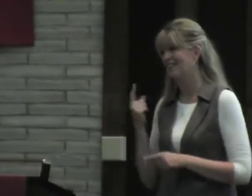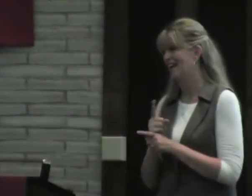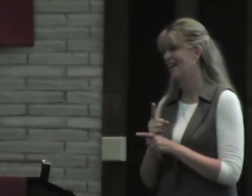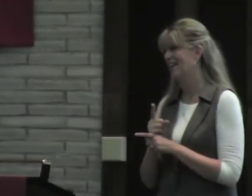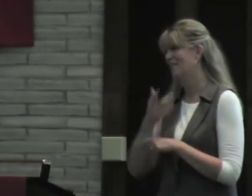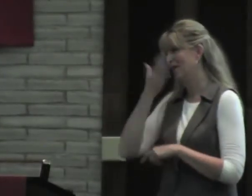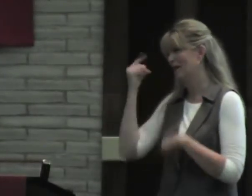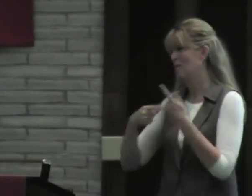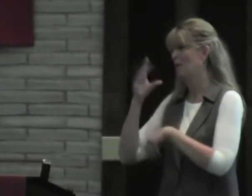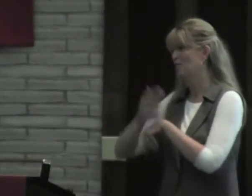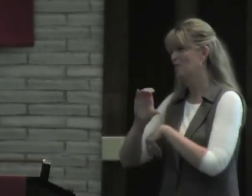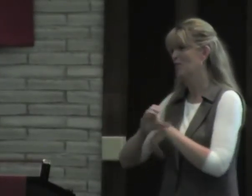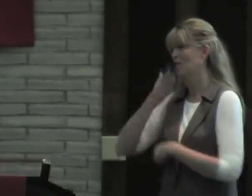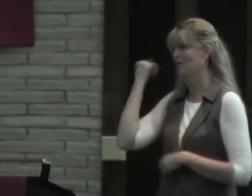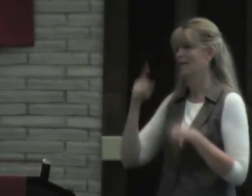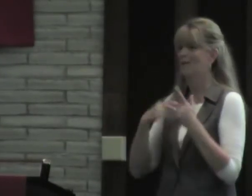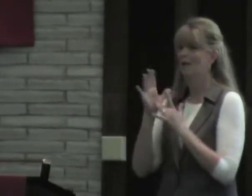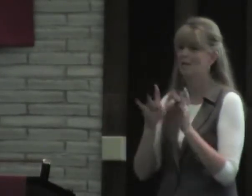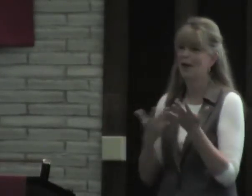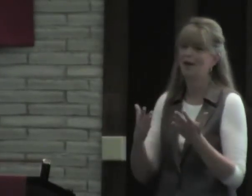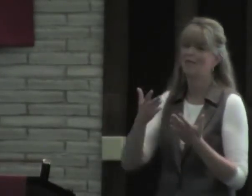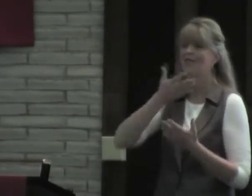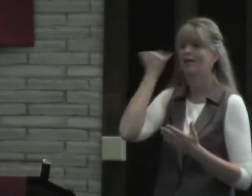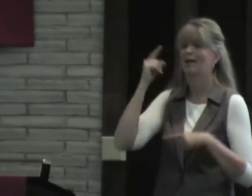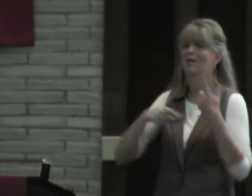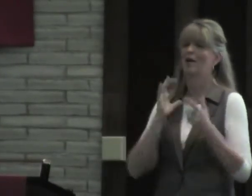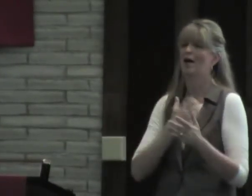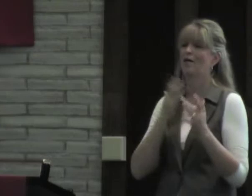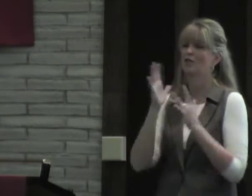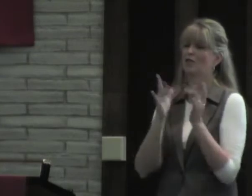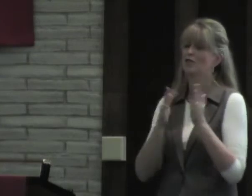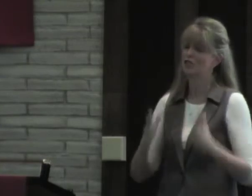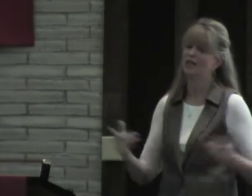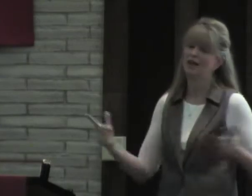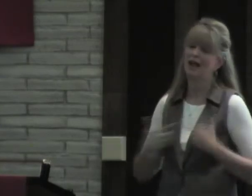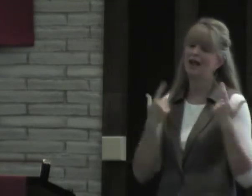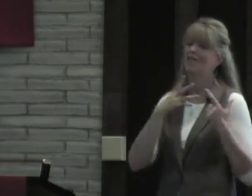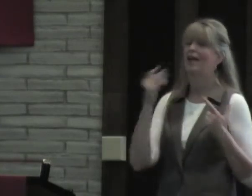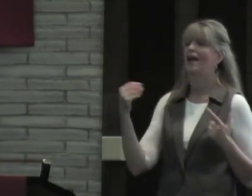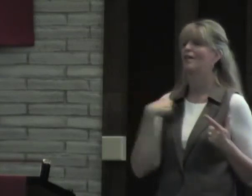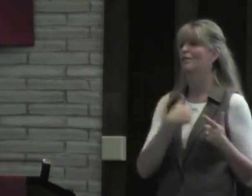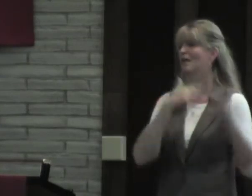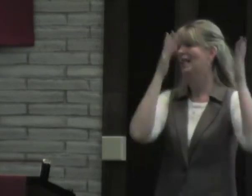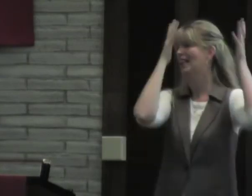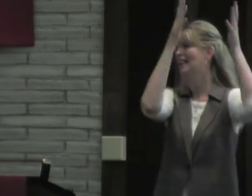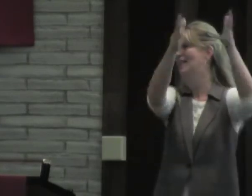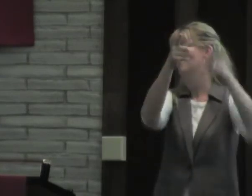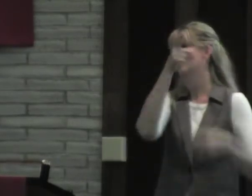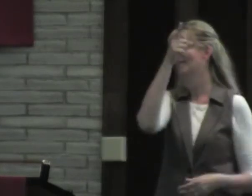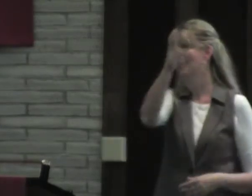then we forget, right, when we go to college about the church and the Bible and our Christian life and